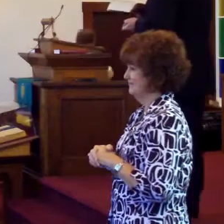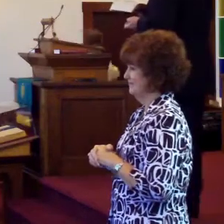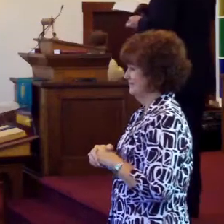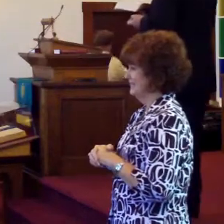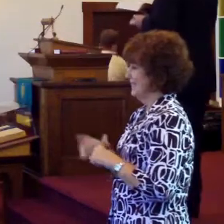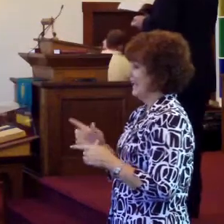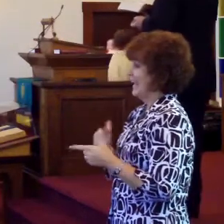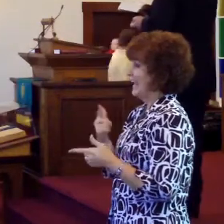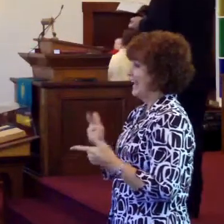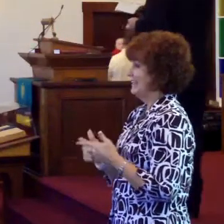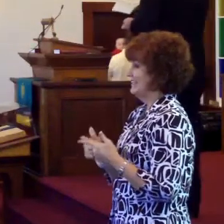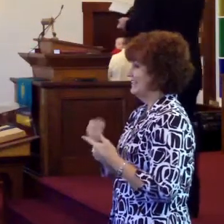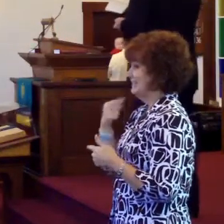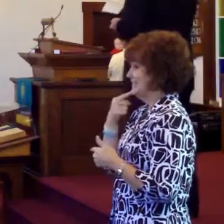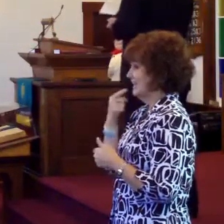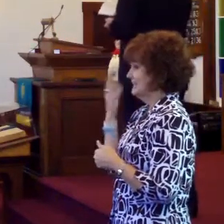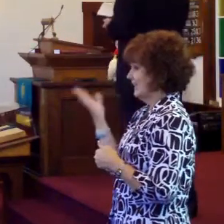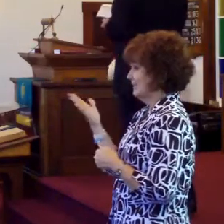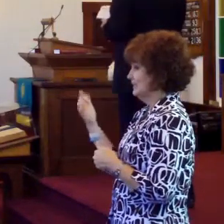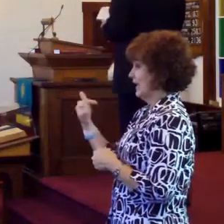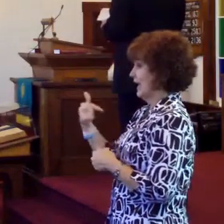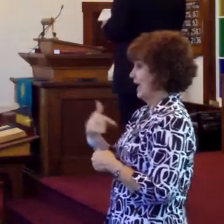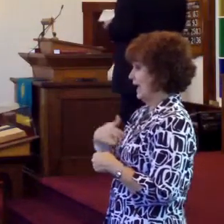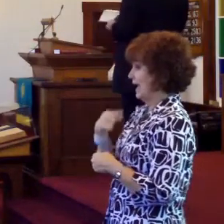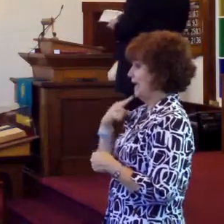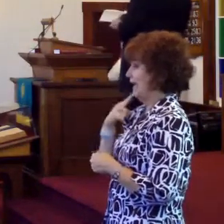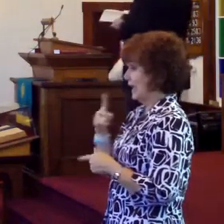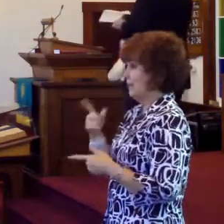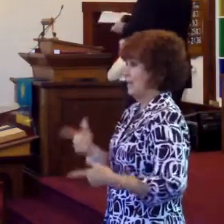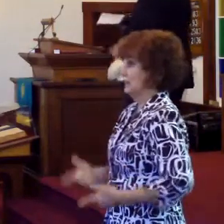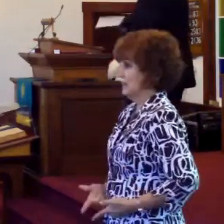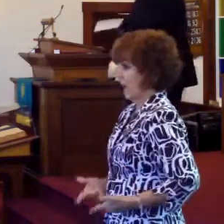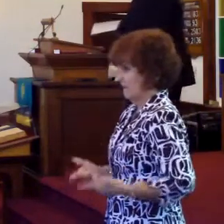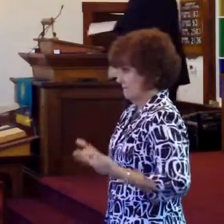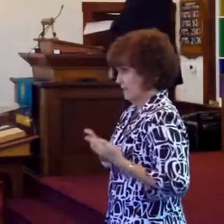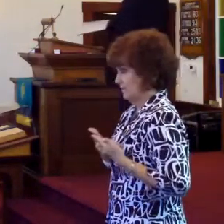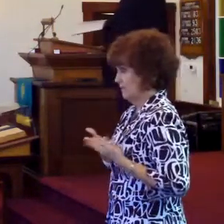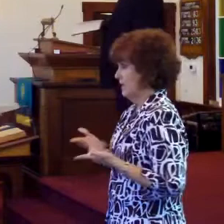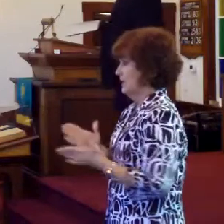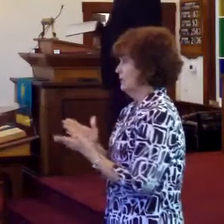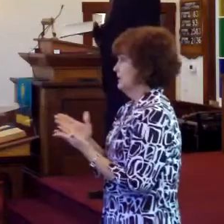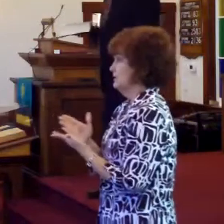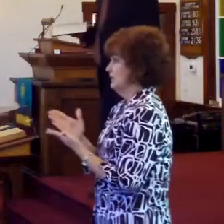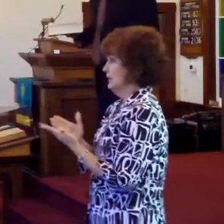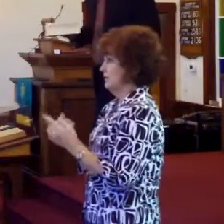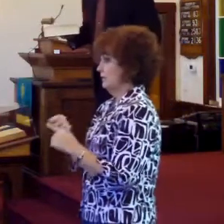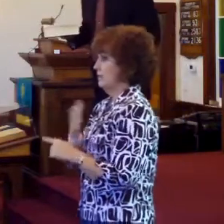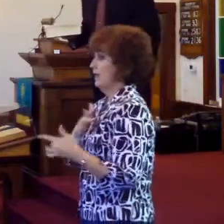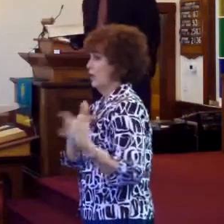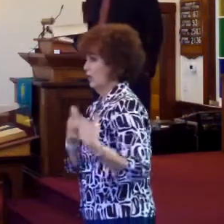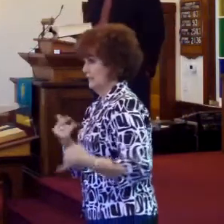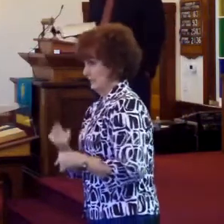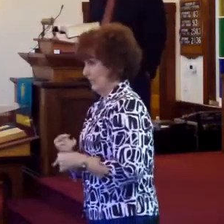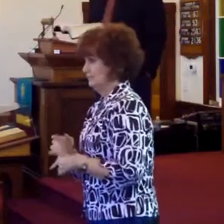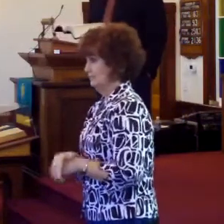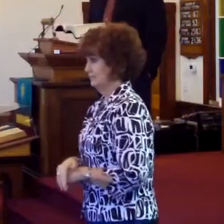And then he says here, I am the life. Let me share something with you from my heart this morning.